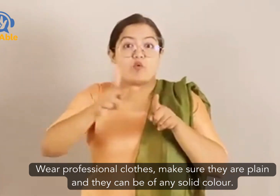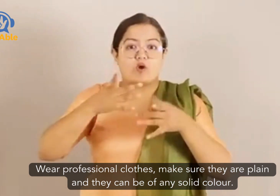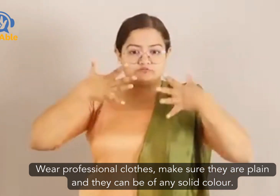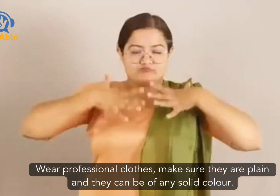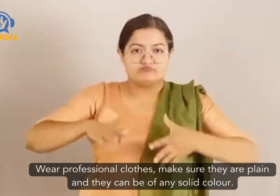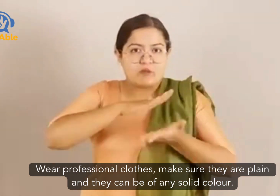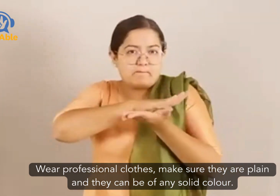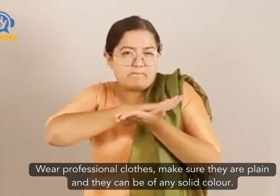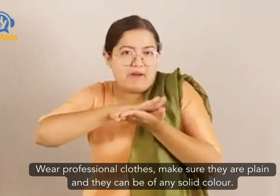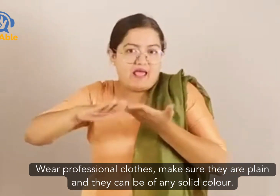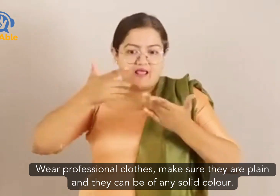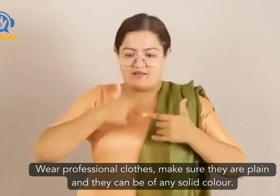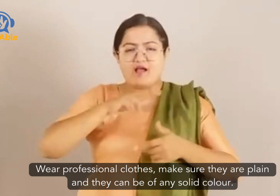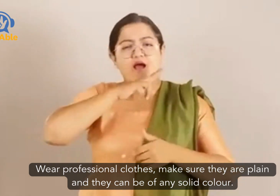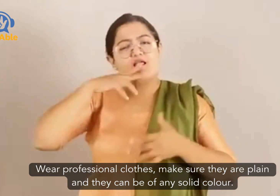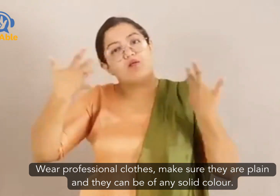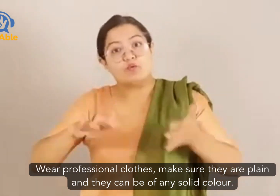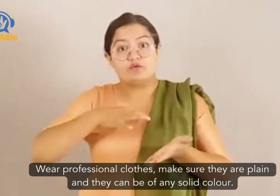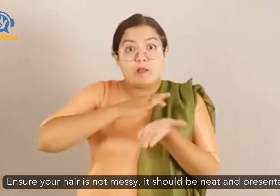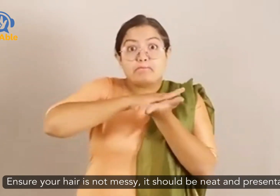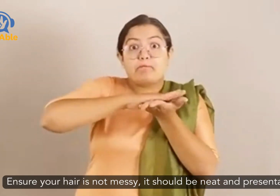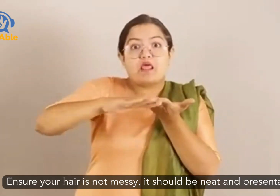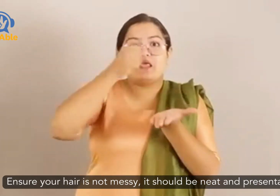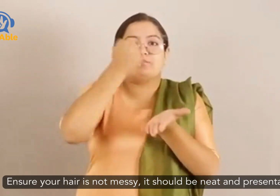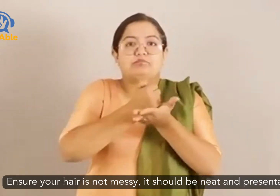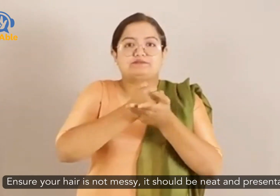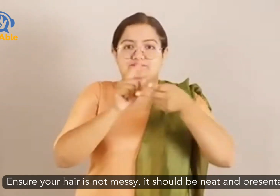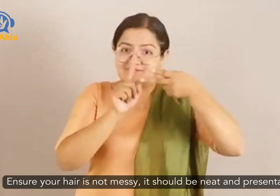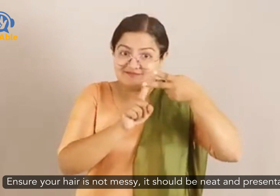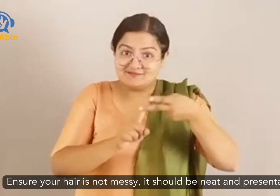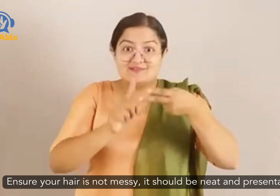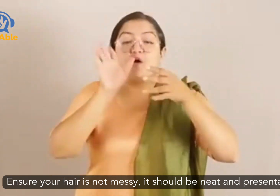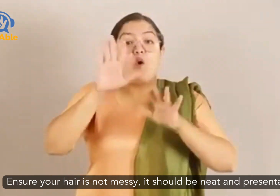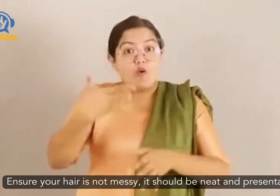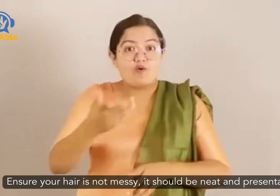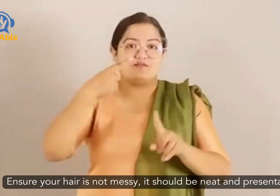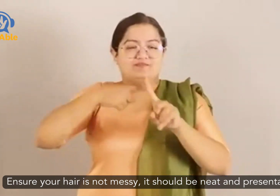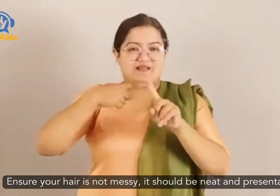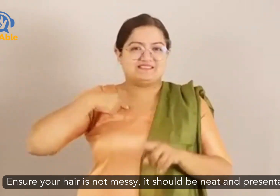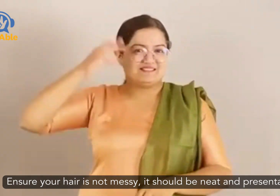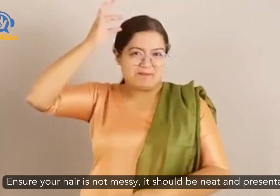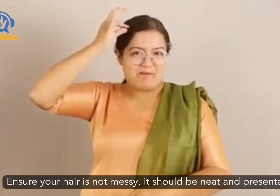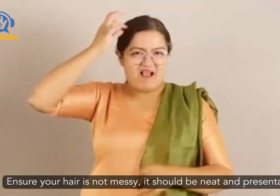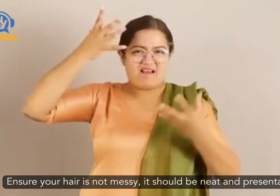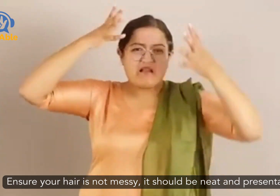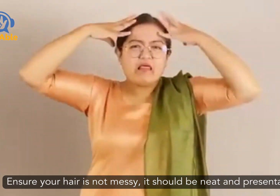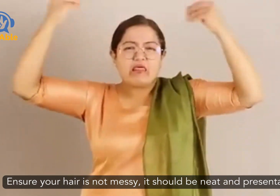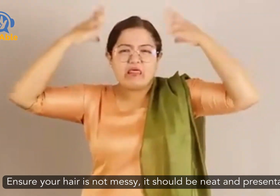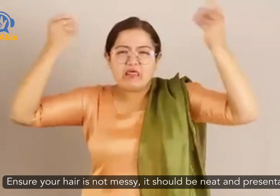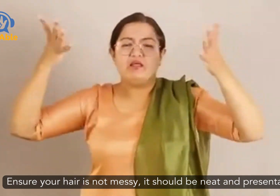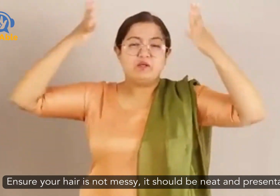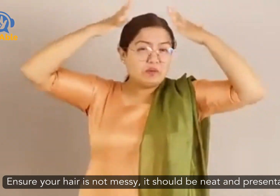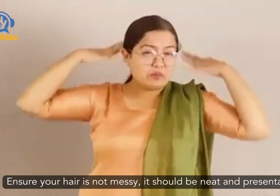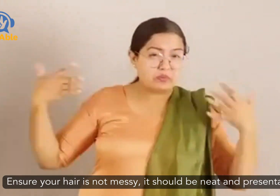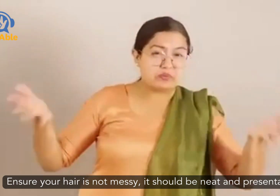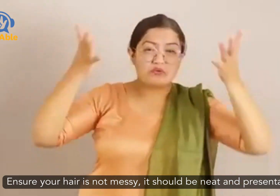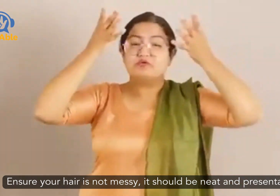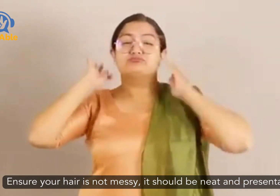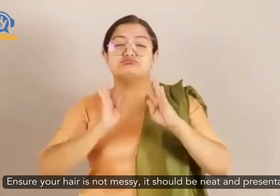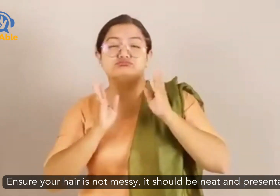they can be of any solid color ensure that your hair is not messy and